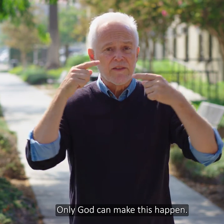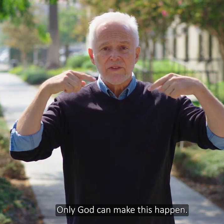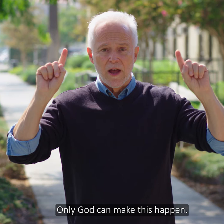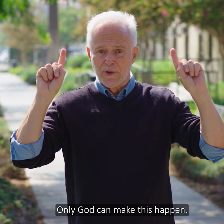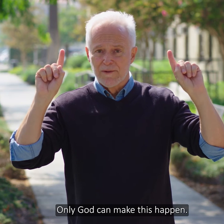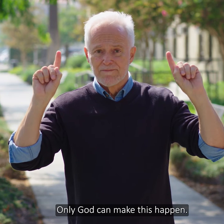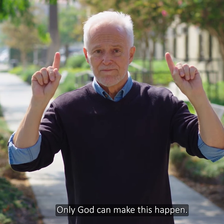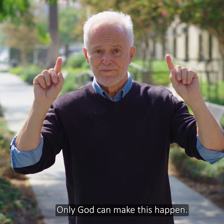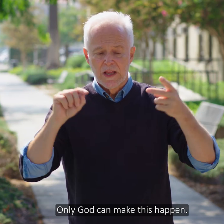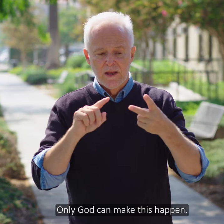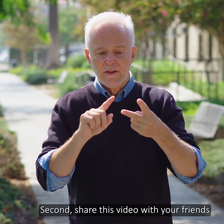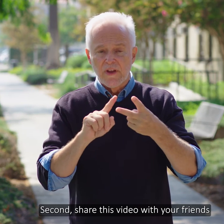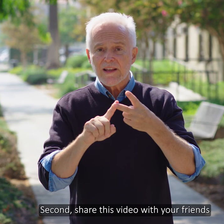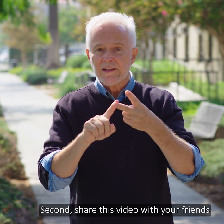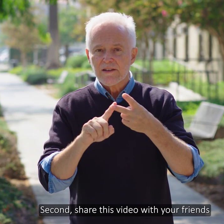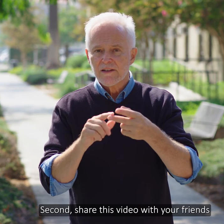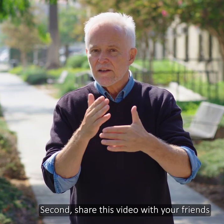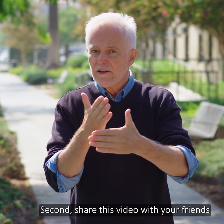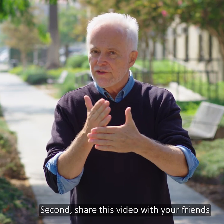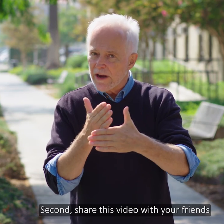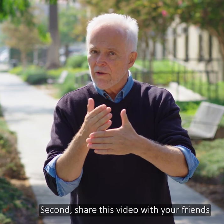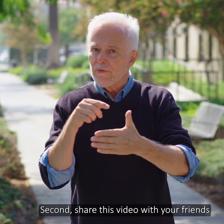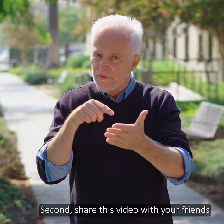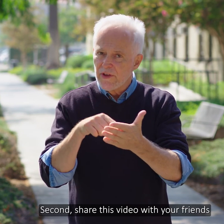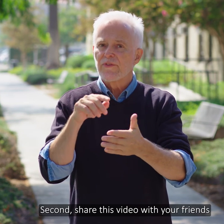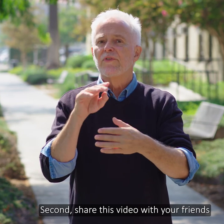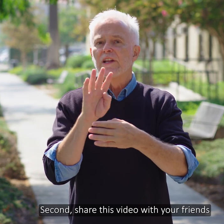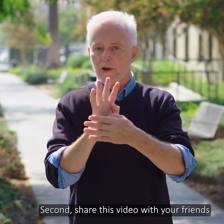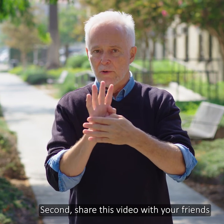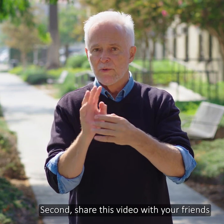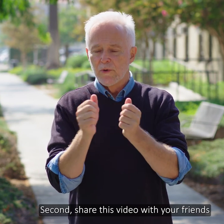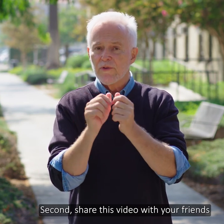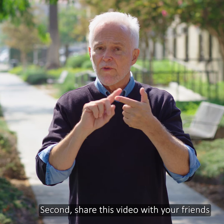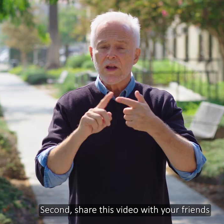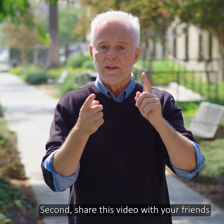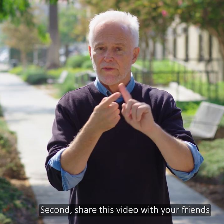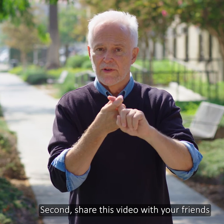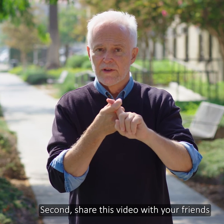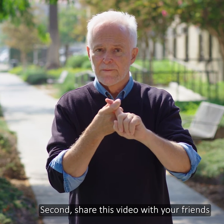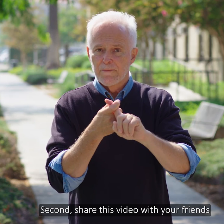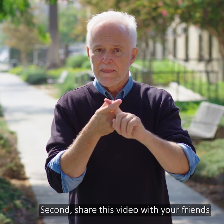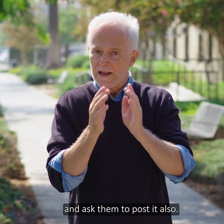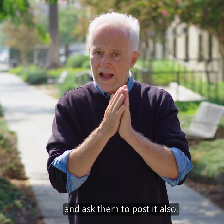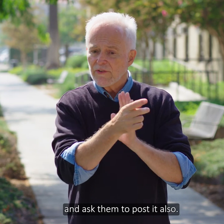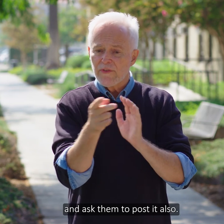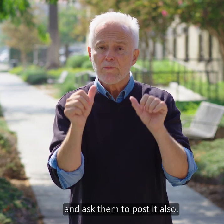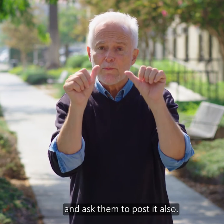this happen. Second, share this video with your friends and ask them to